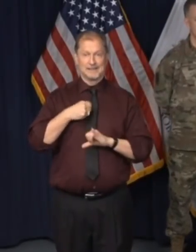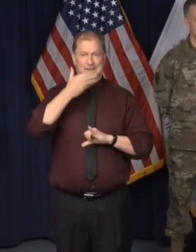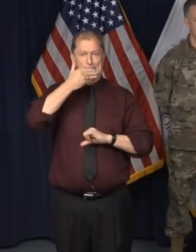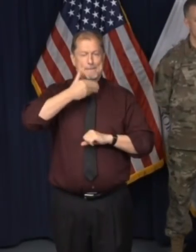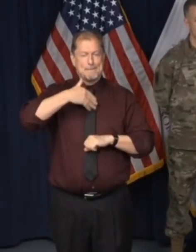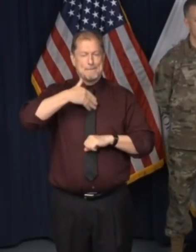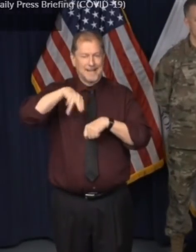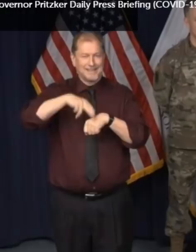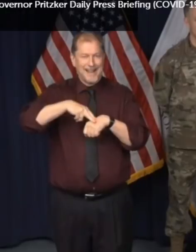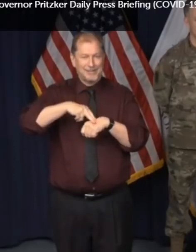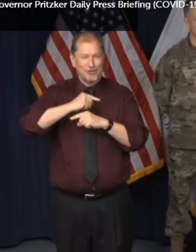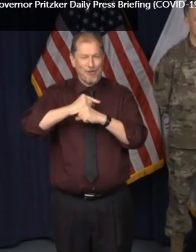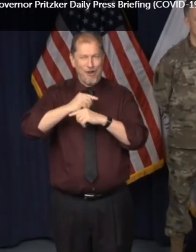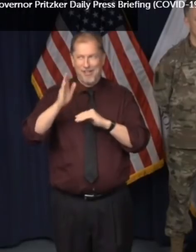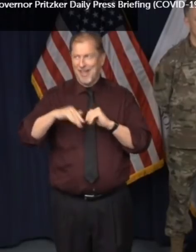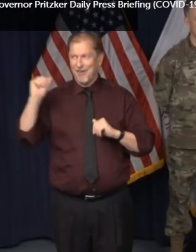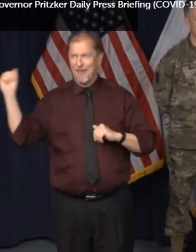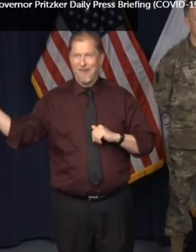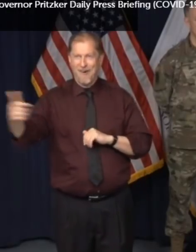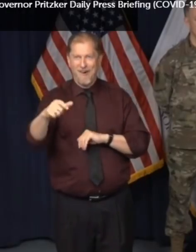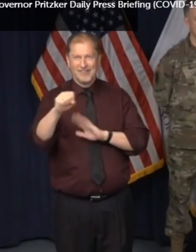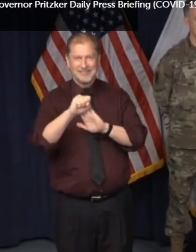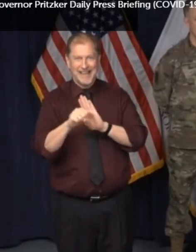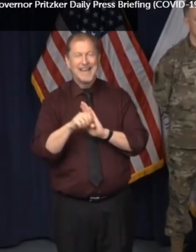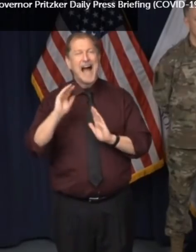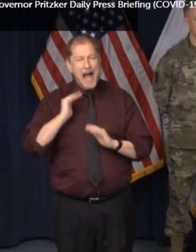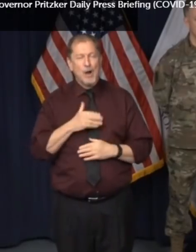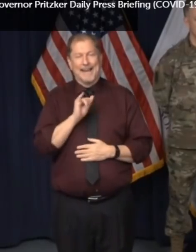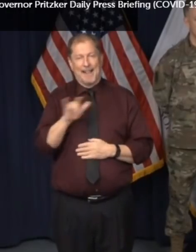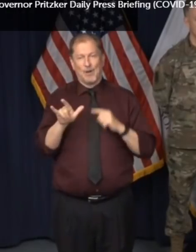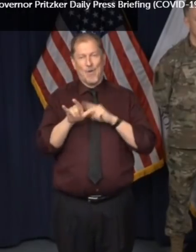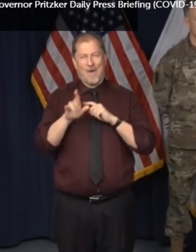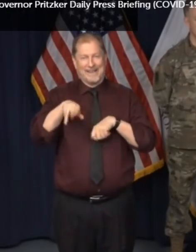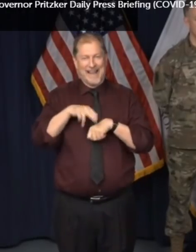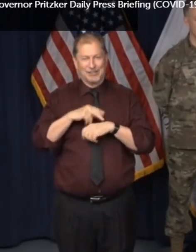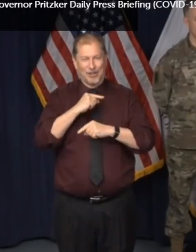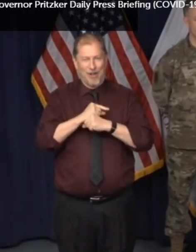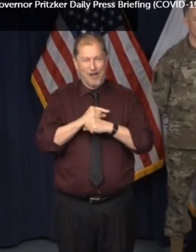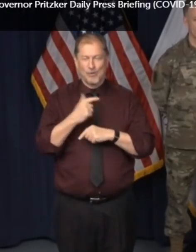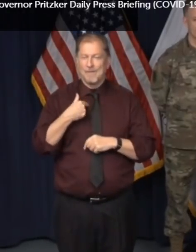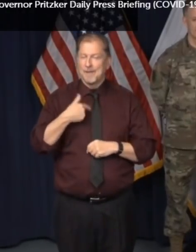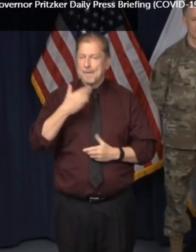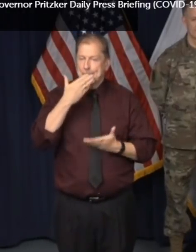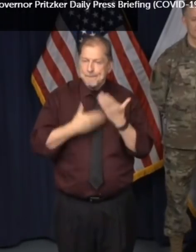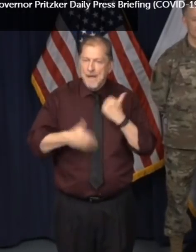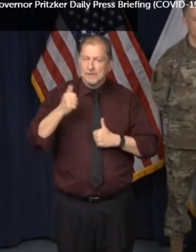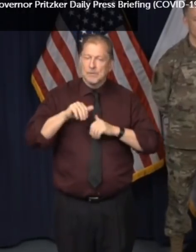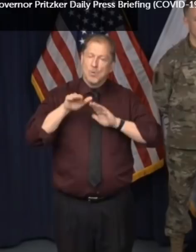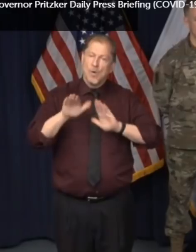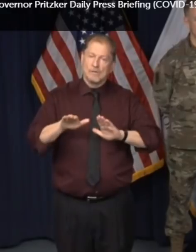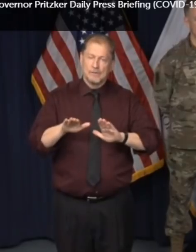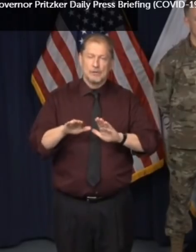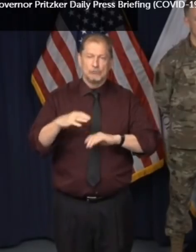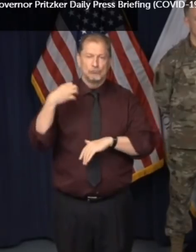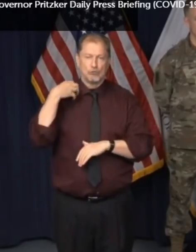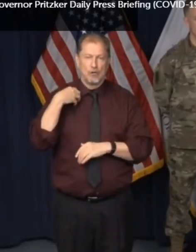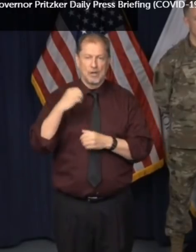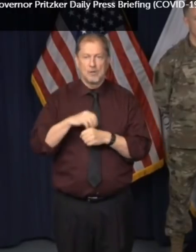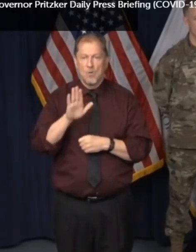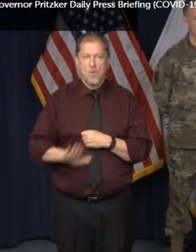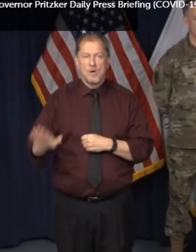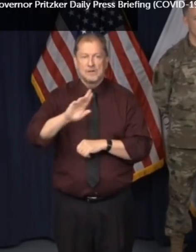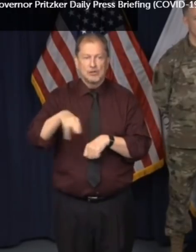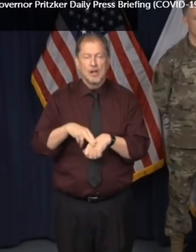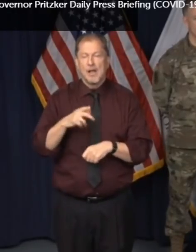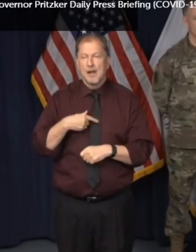Guard in the entire nation, Illinois' National Guard. And we have the best adjutant general in the entire nation. And I just, I want to